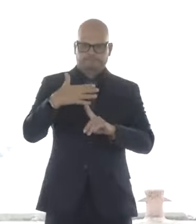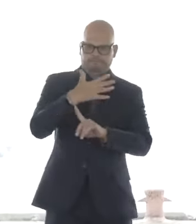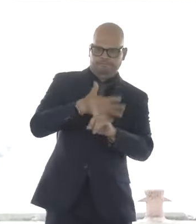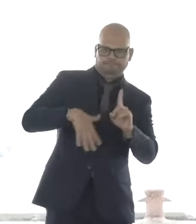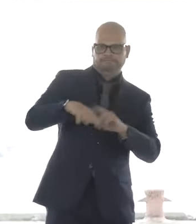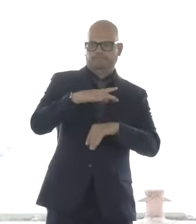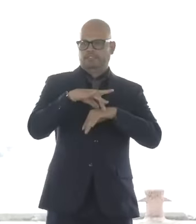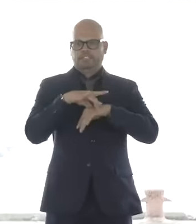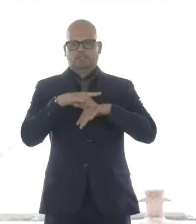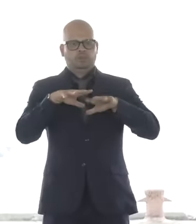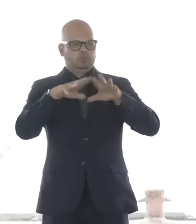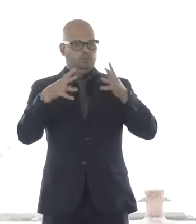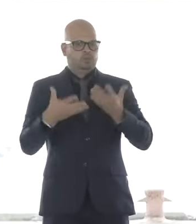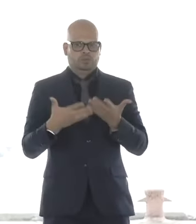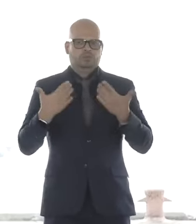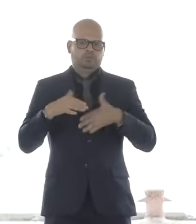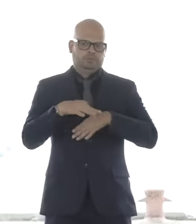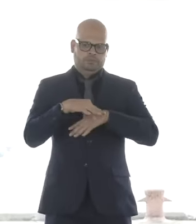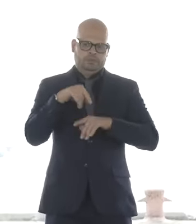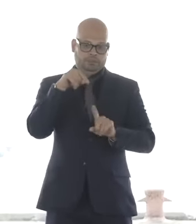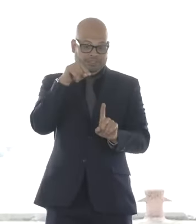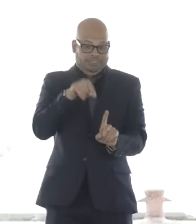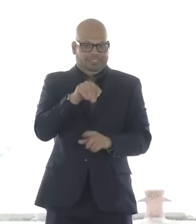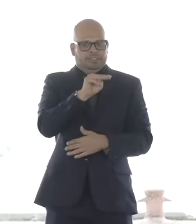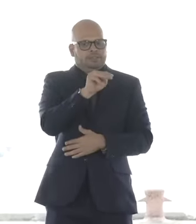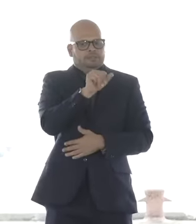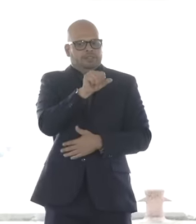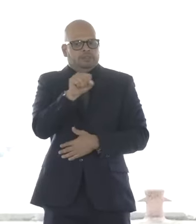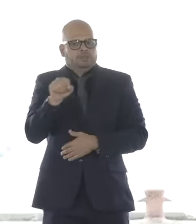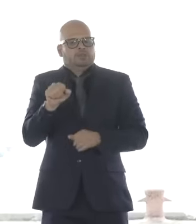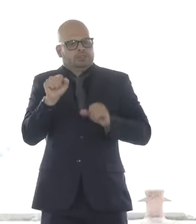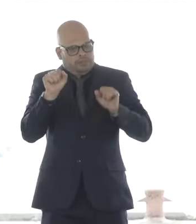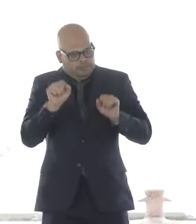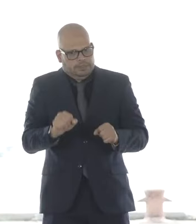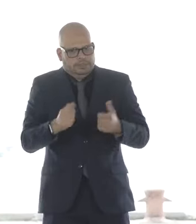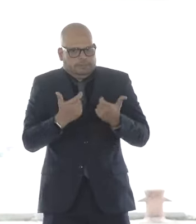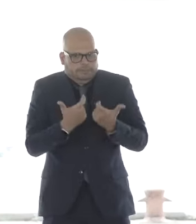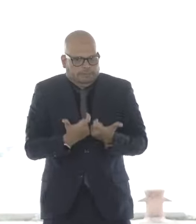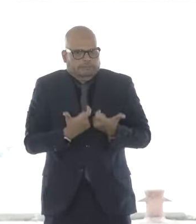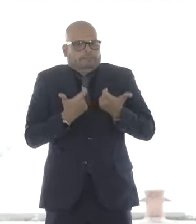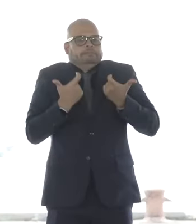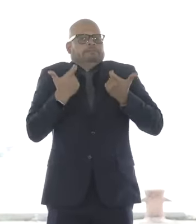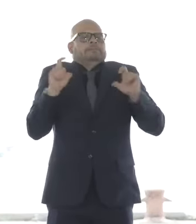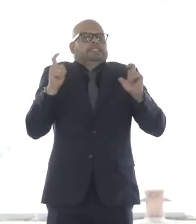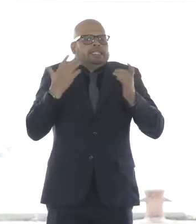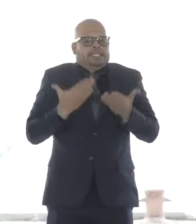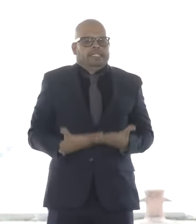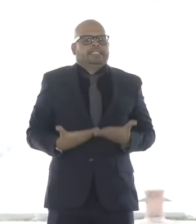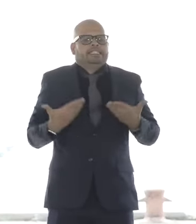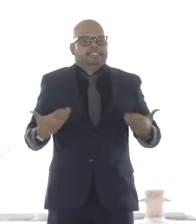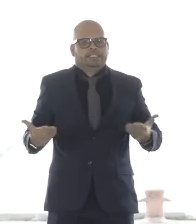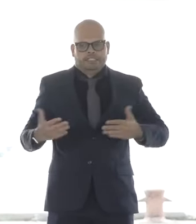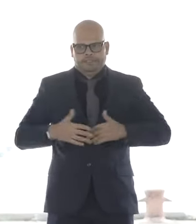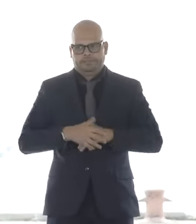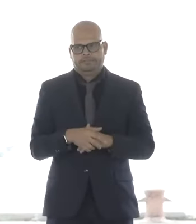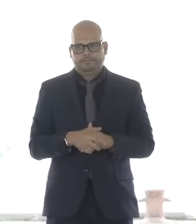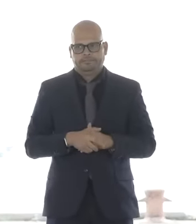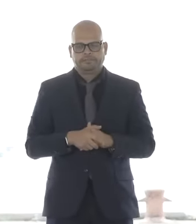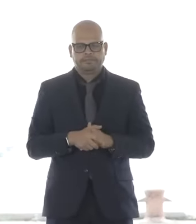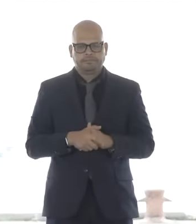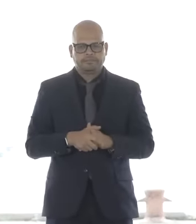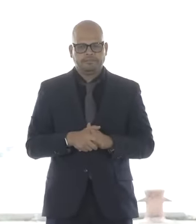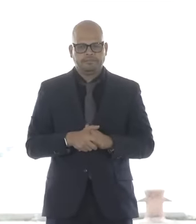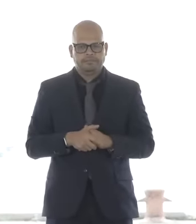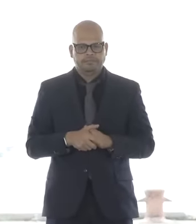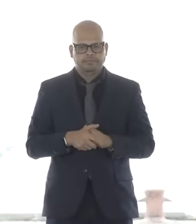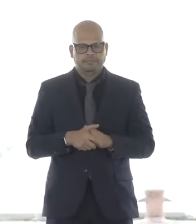Massachusetts can do big things. Before I conclude, I want to say thank you to the residents of Salem.